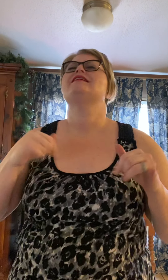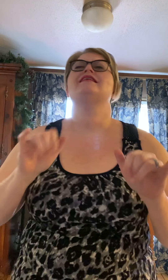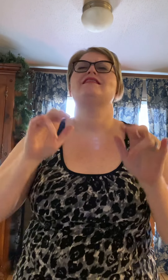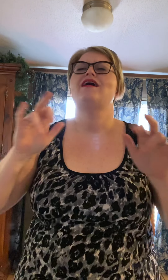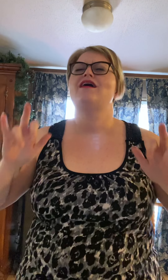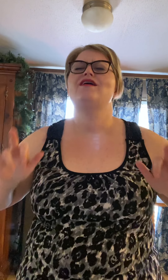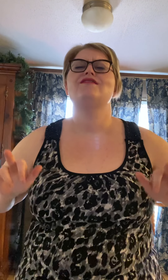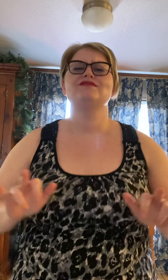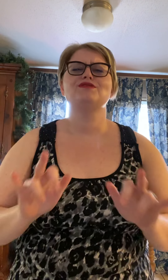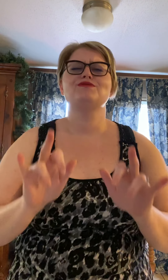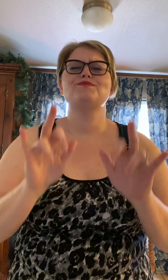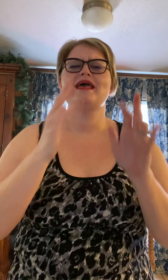love And play